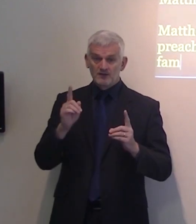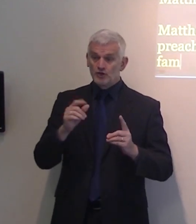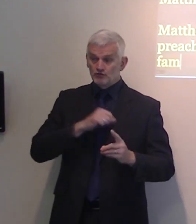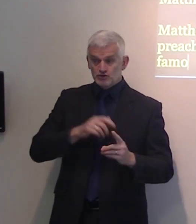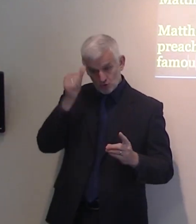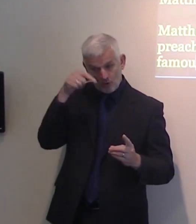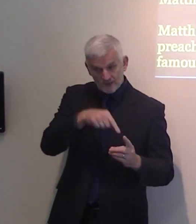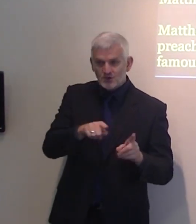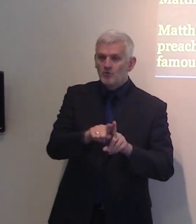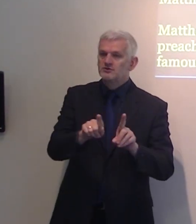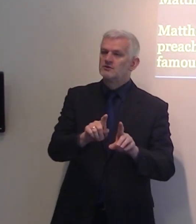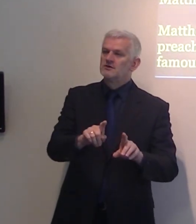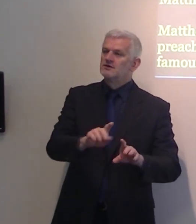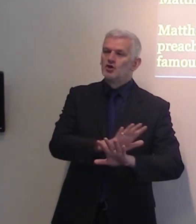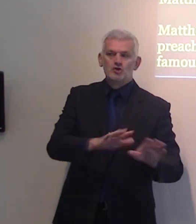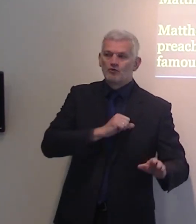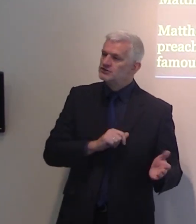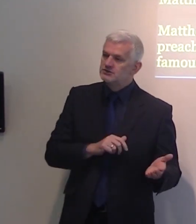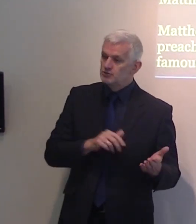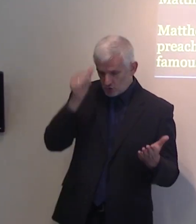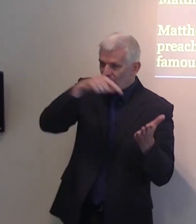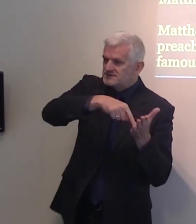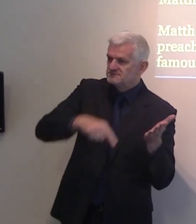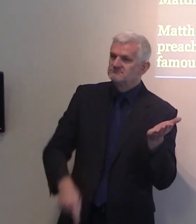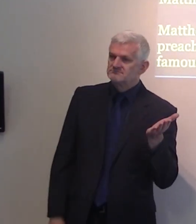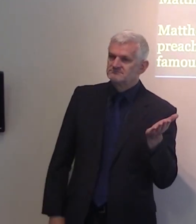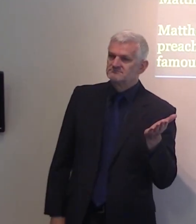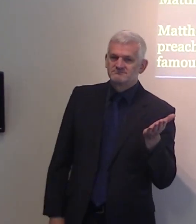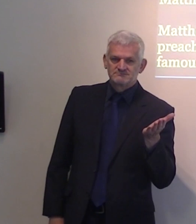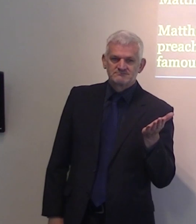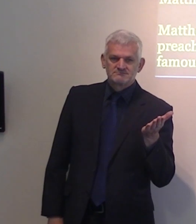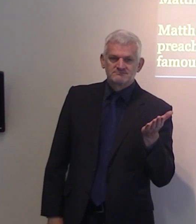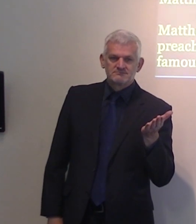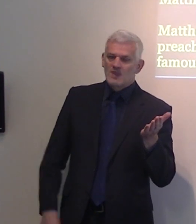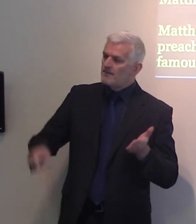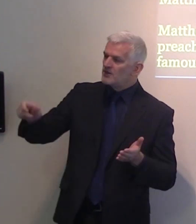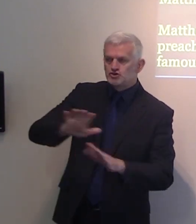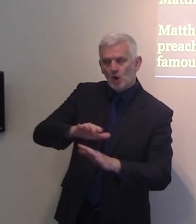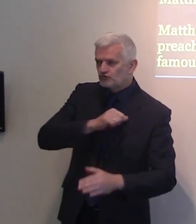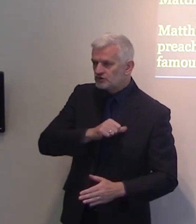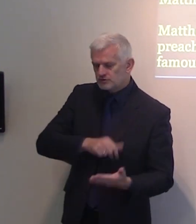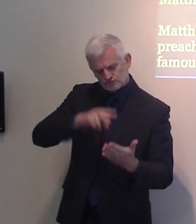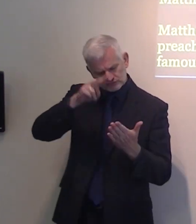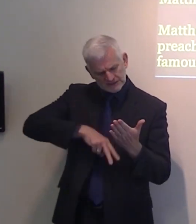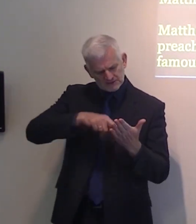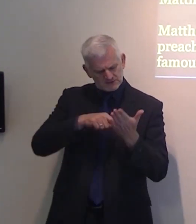A non-believer, when he read the Sermon on the Mount, Matthew 5, 6, 7, he said,